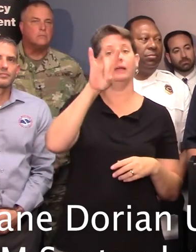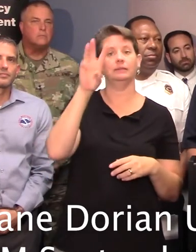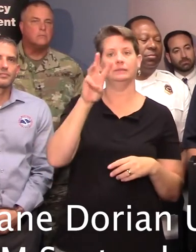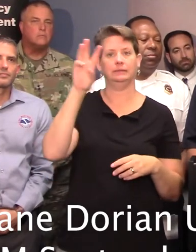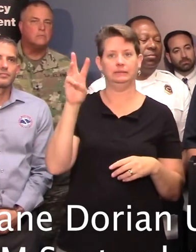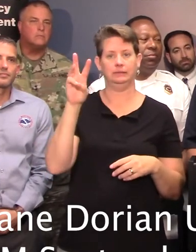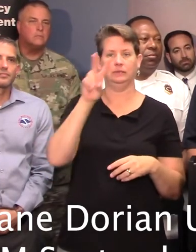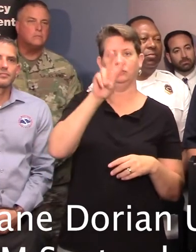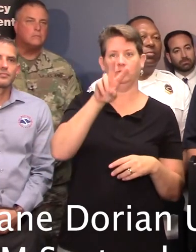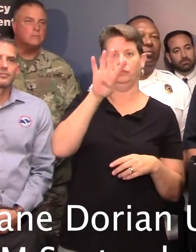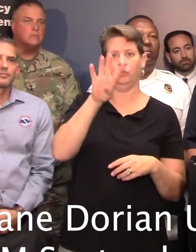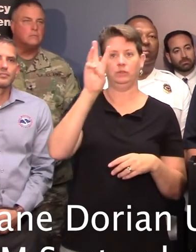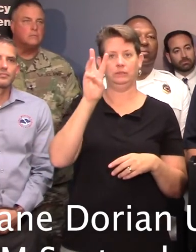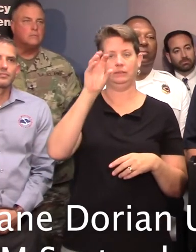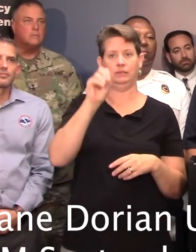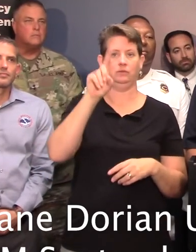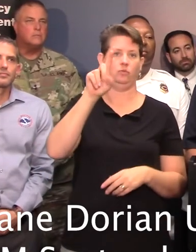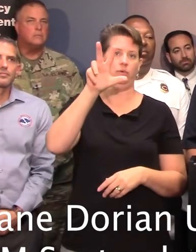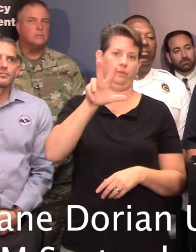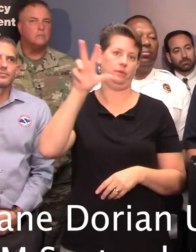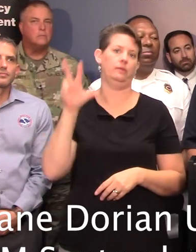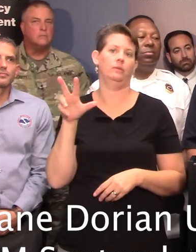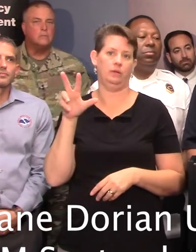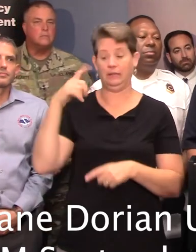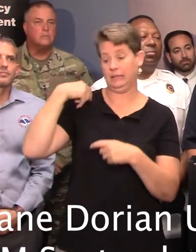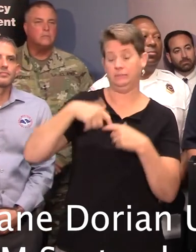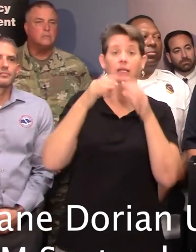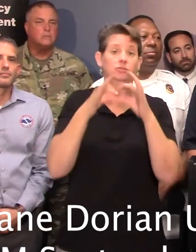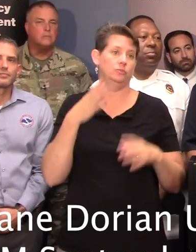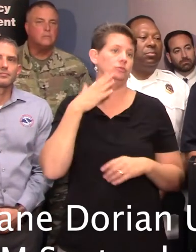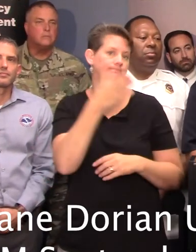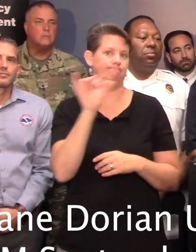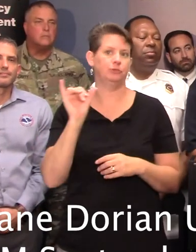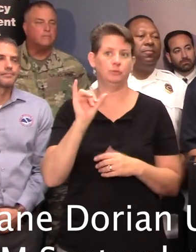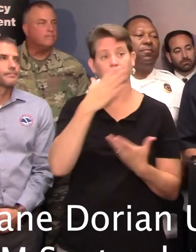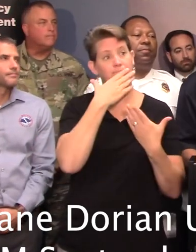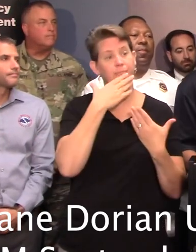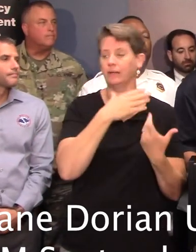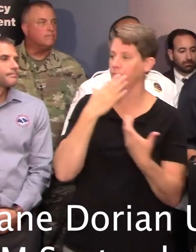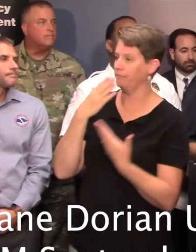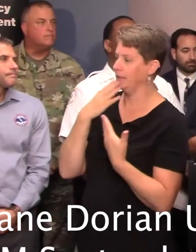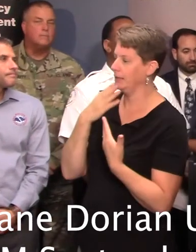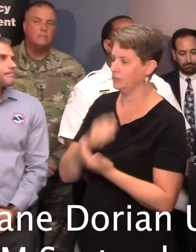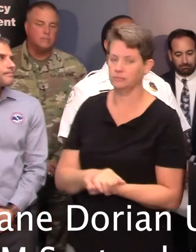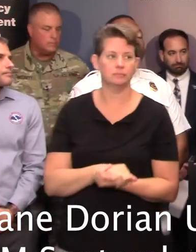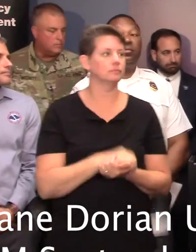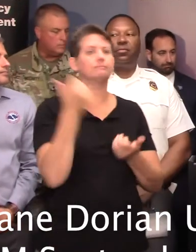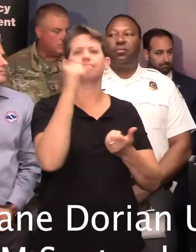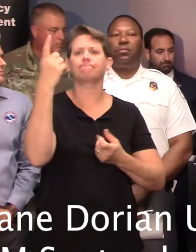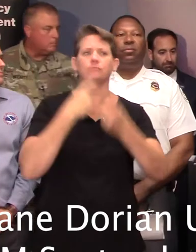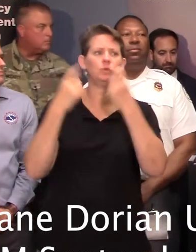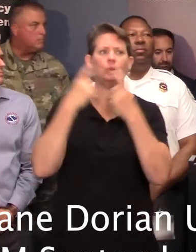-246-0133, and Spanish interpreters are available. Thank you, sir. Thank you. Are there any